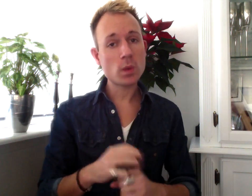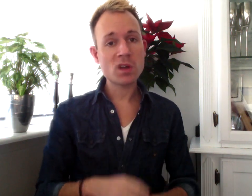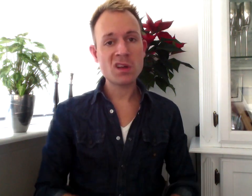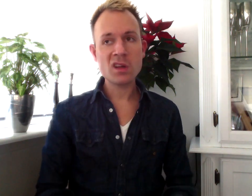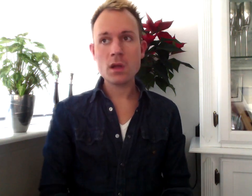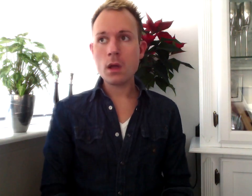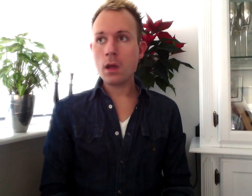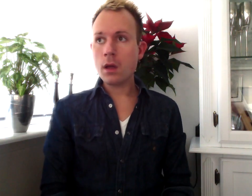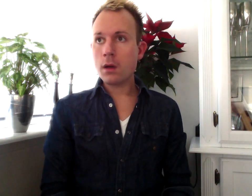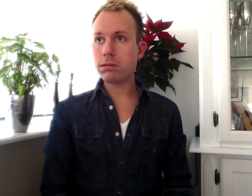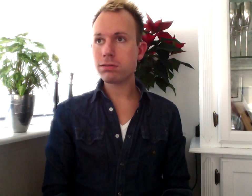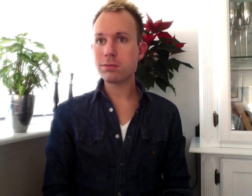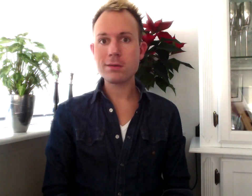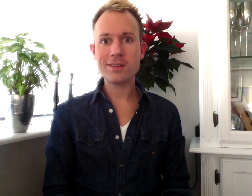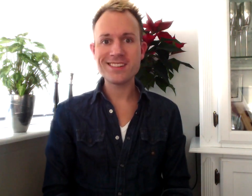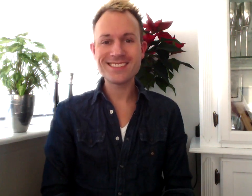Oh my god!